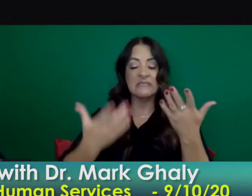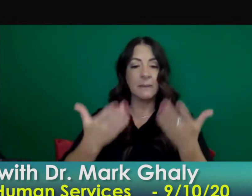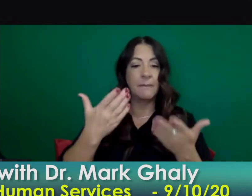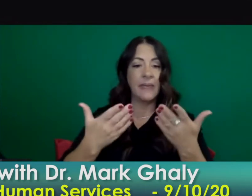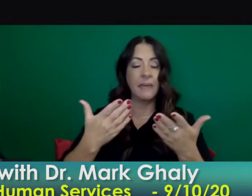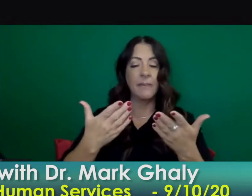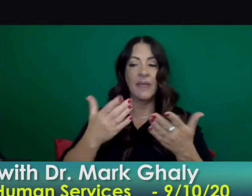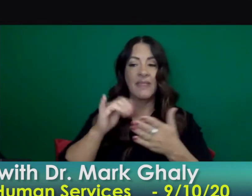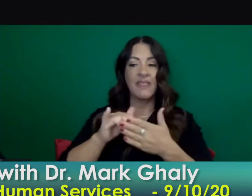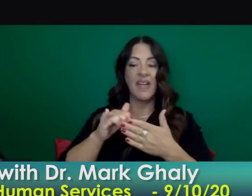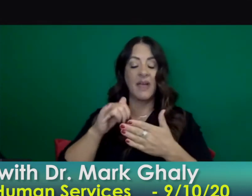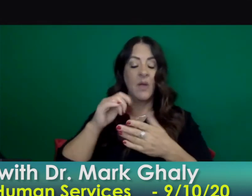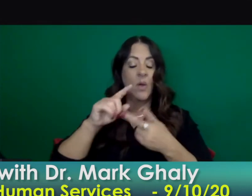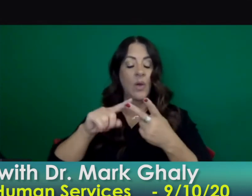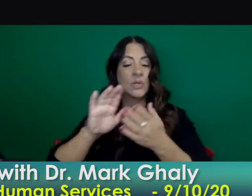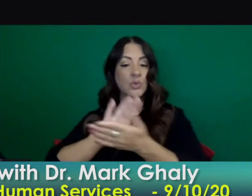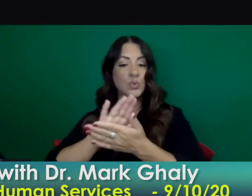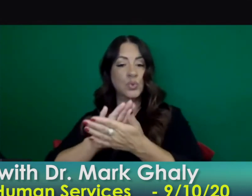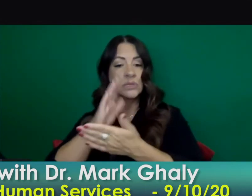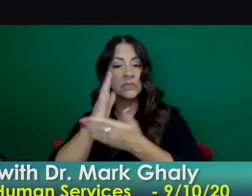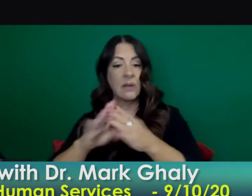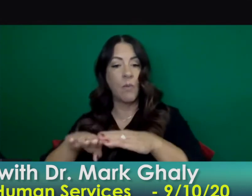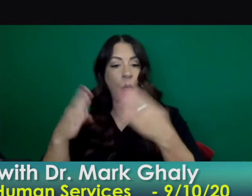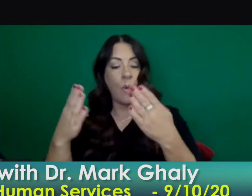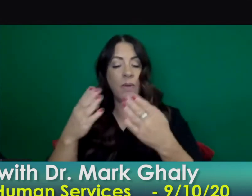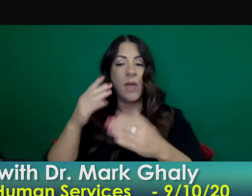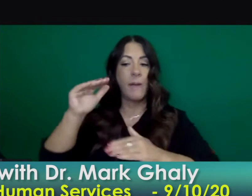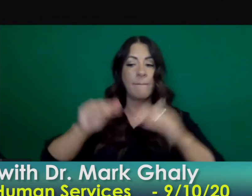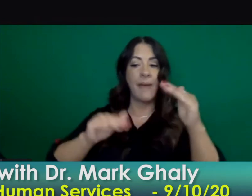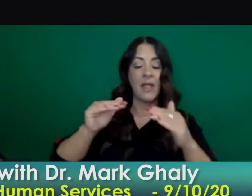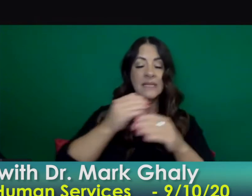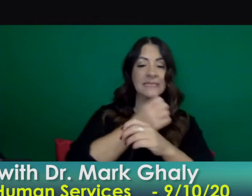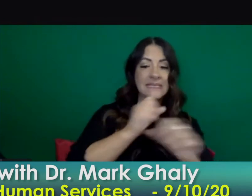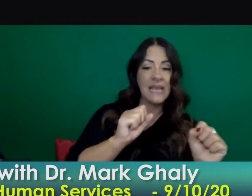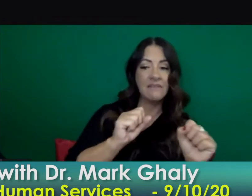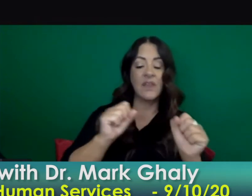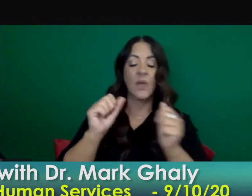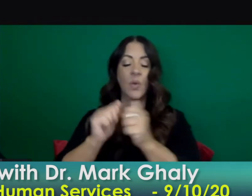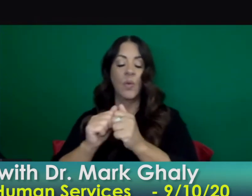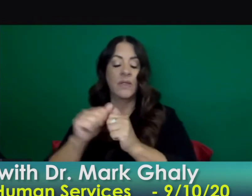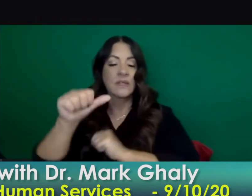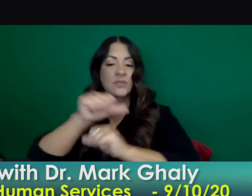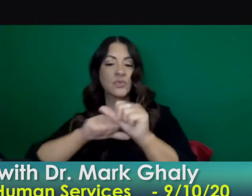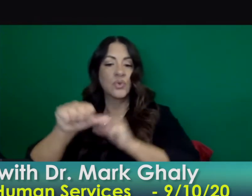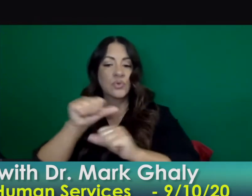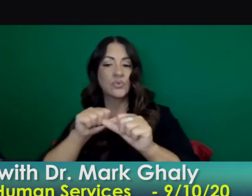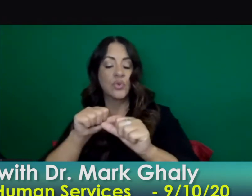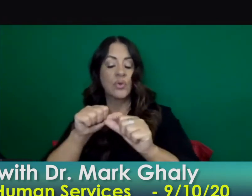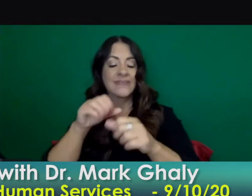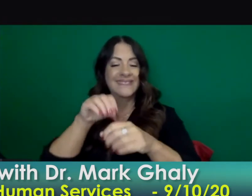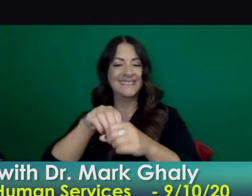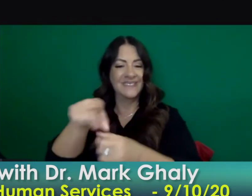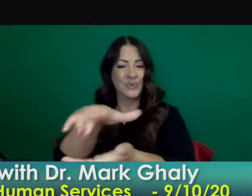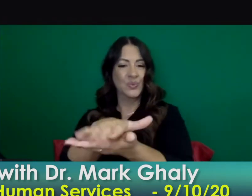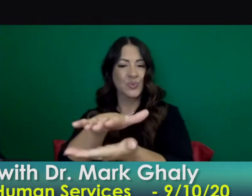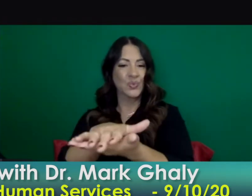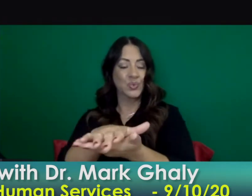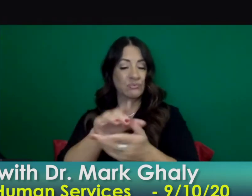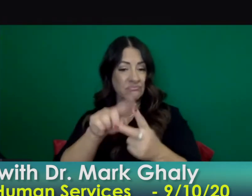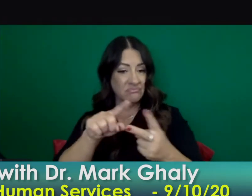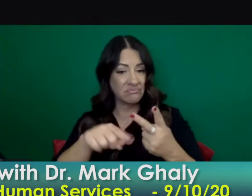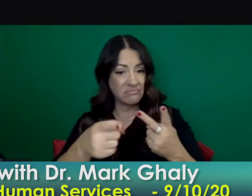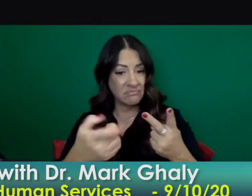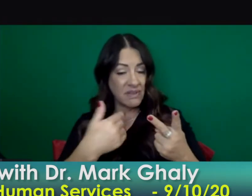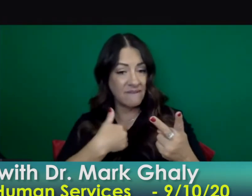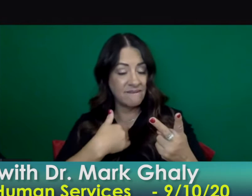as schools reopen in some fashion and balance safety or attempt to balance safety with socialization yeah great questions